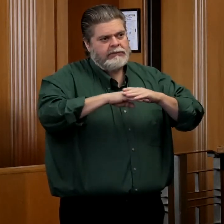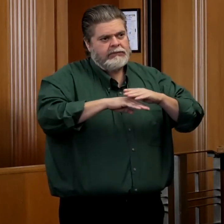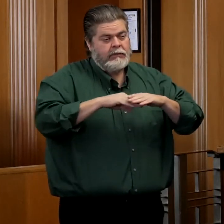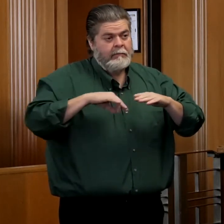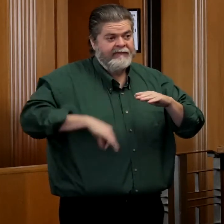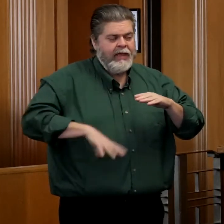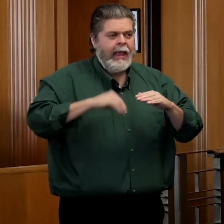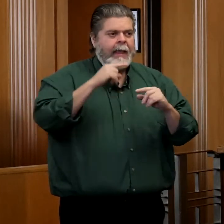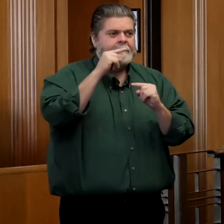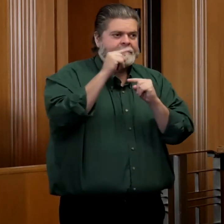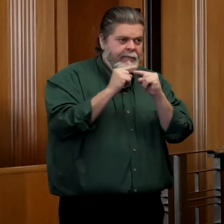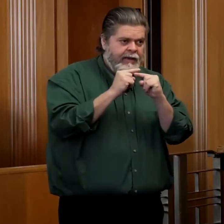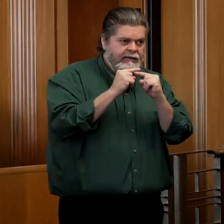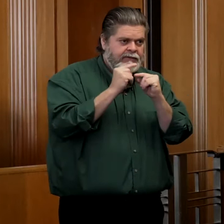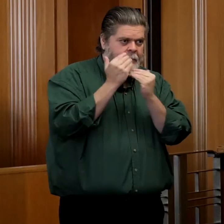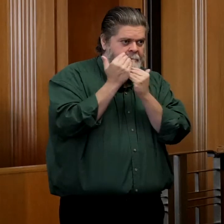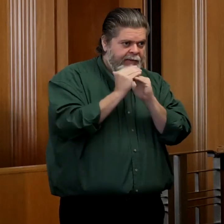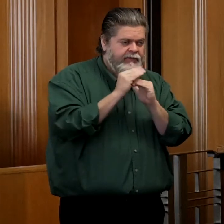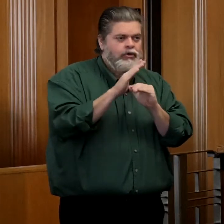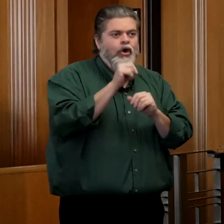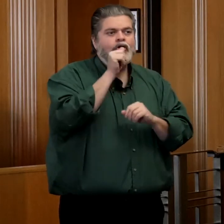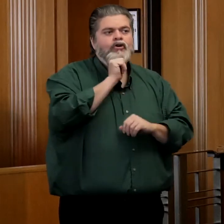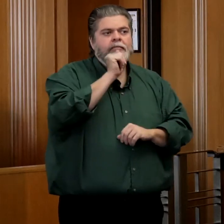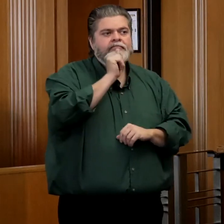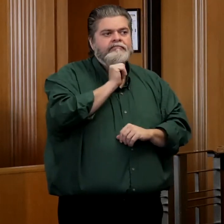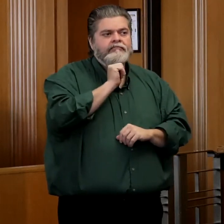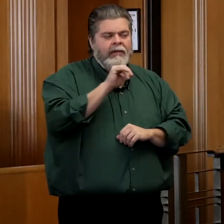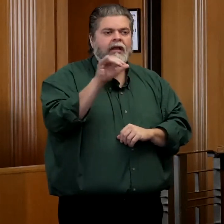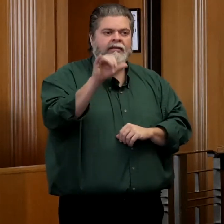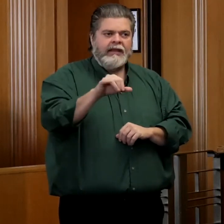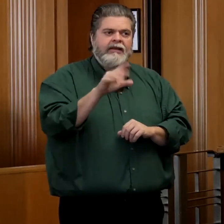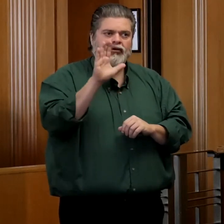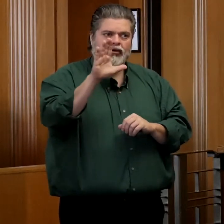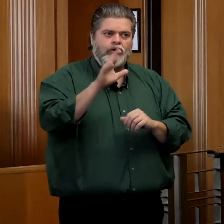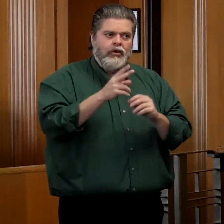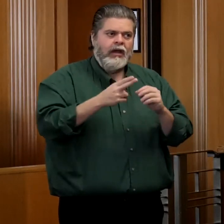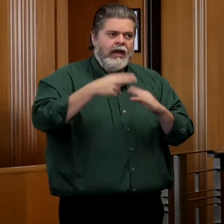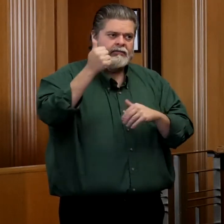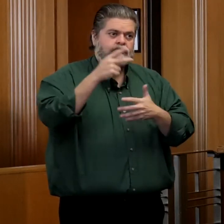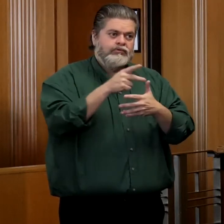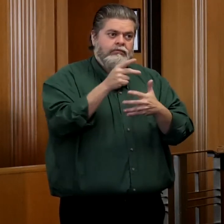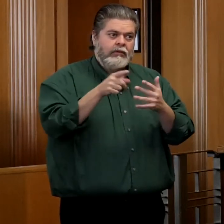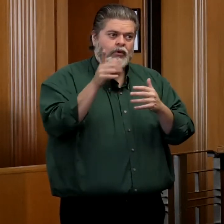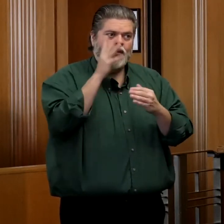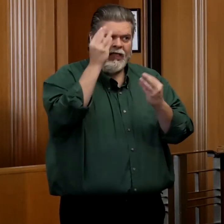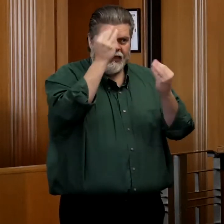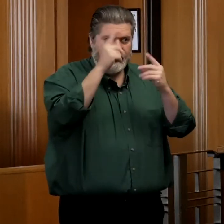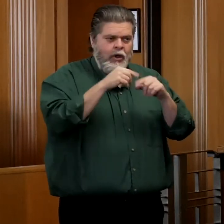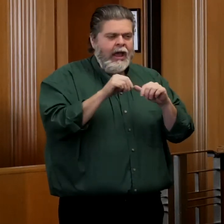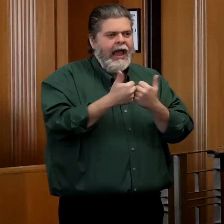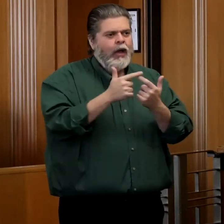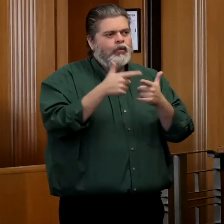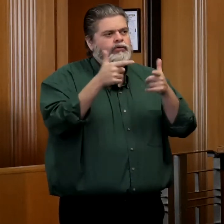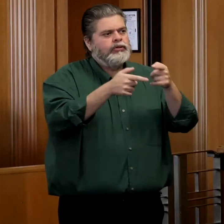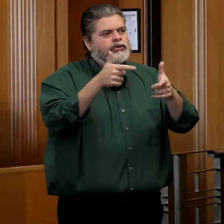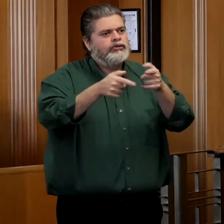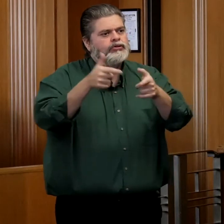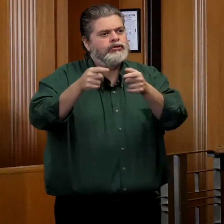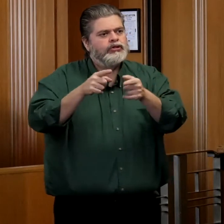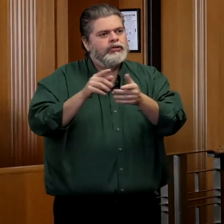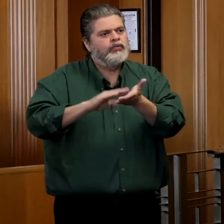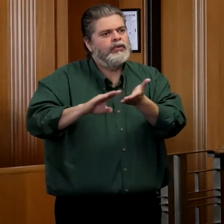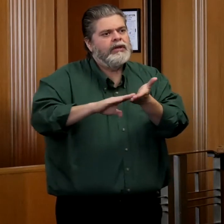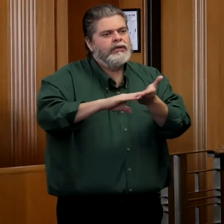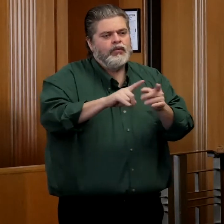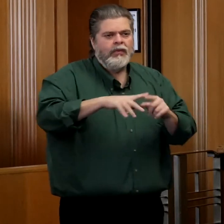minimizing harm, that's a very important principle that they've taken into consideration with how to allocate this vaccine.